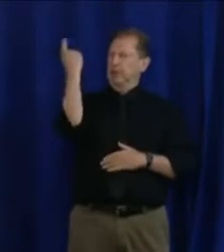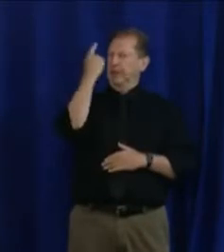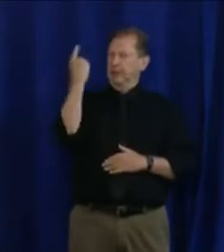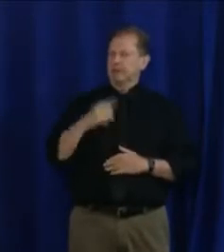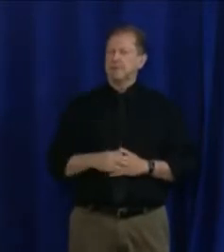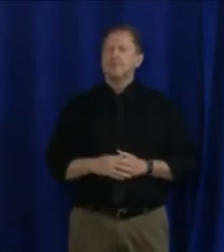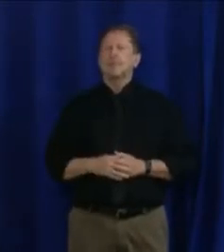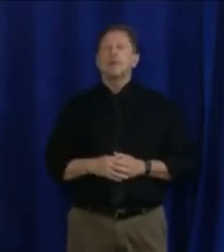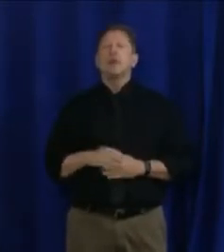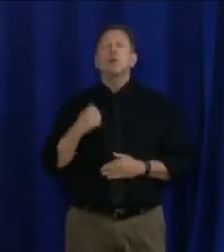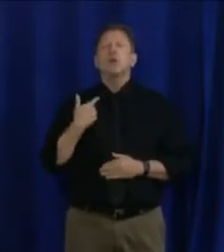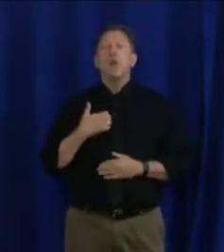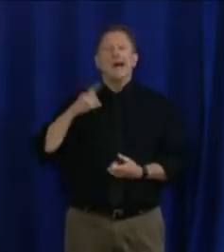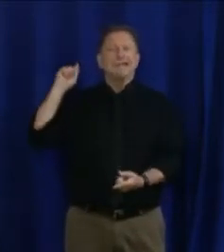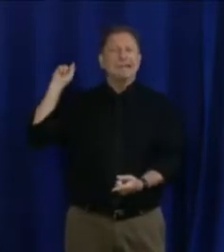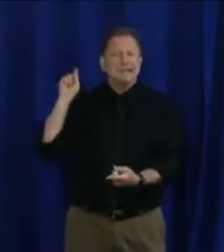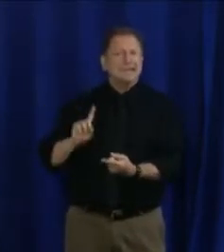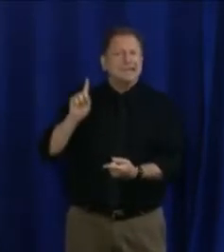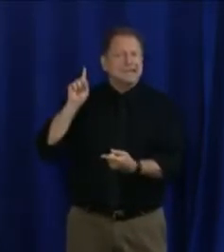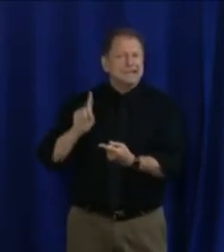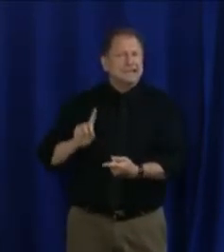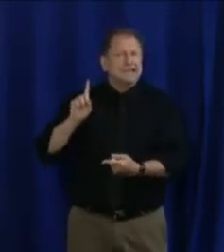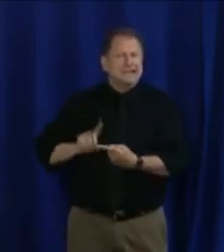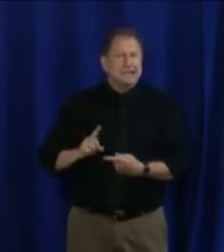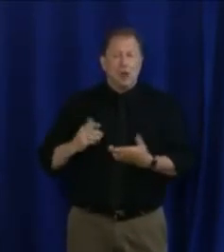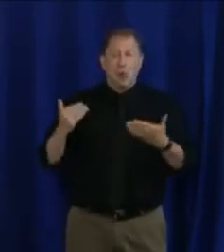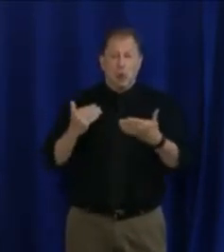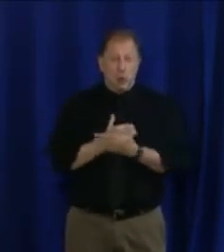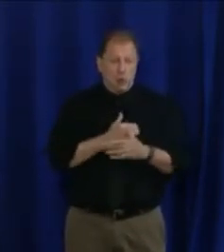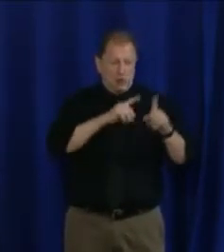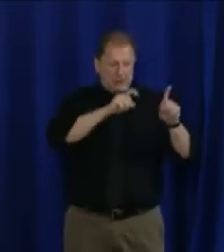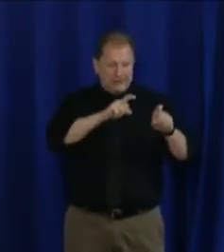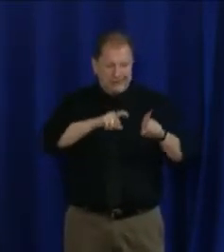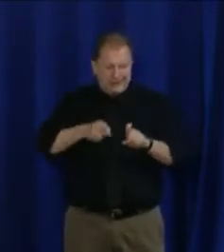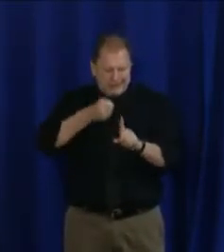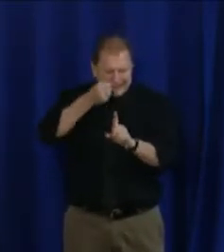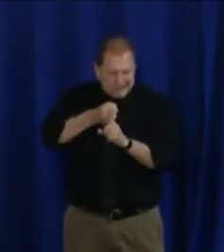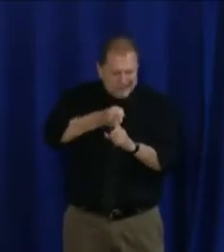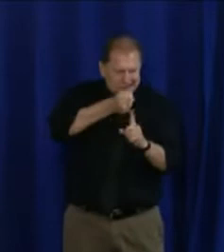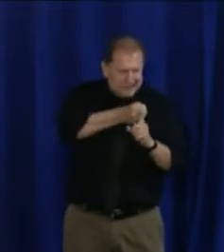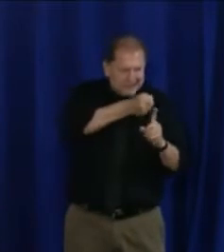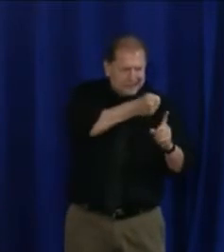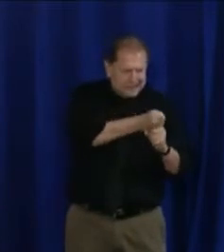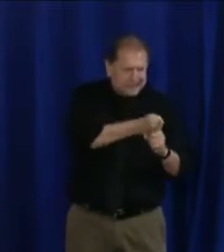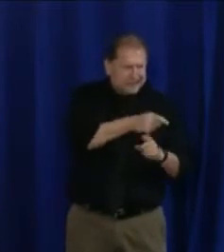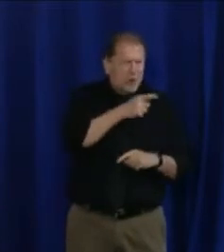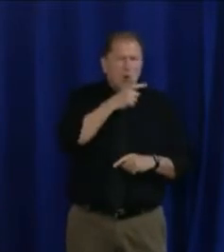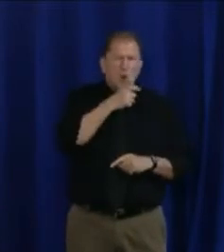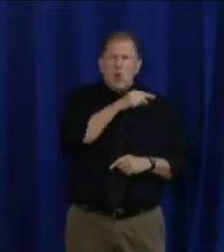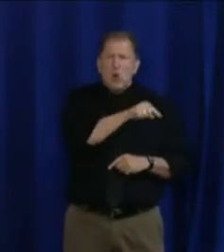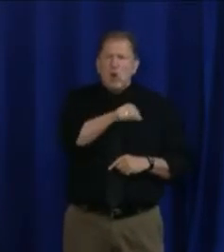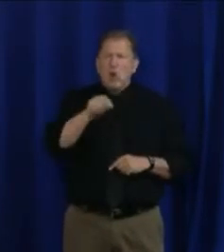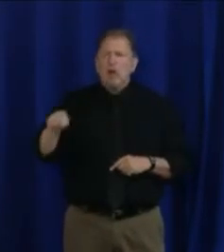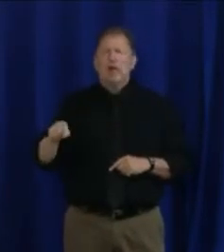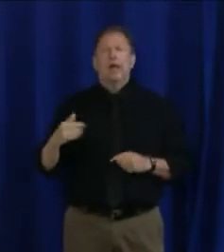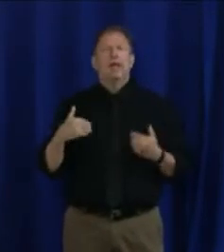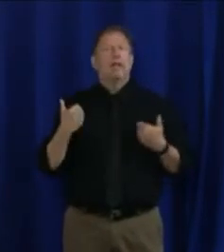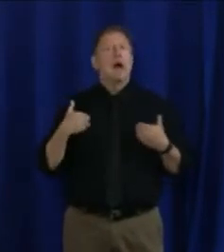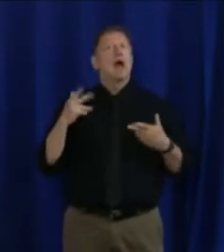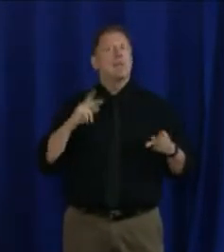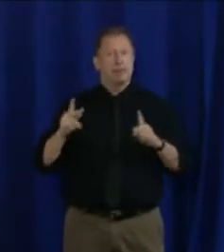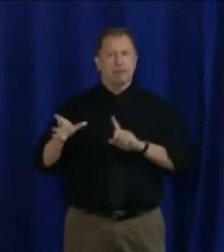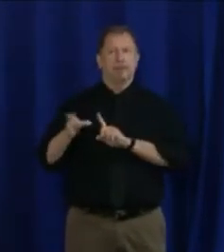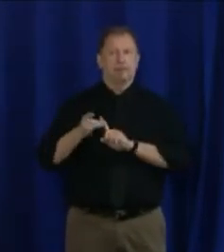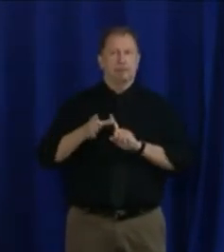new cases as low as possible, especially among our young people, caring for and saving the